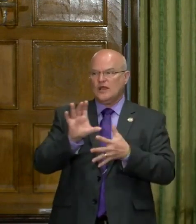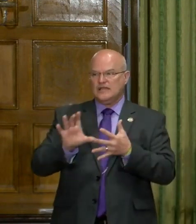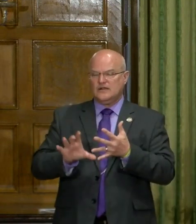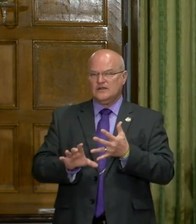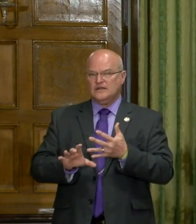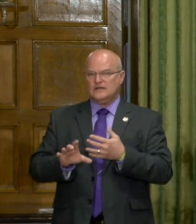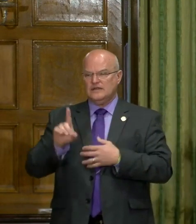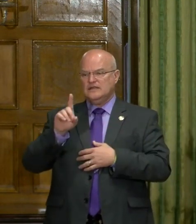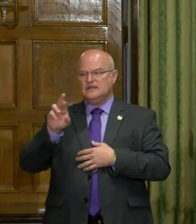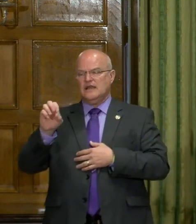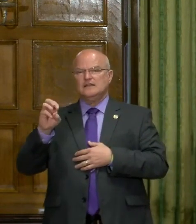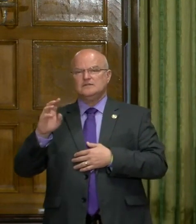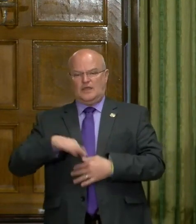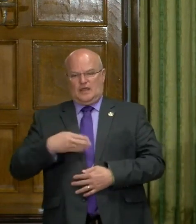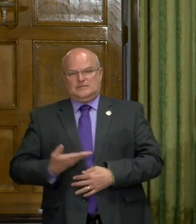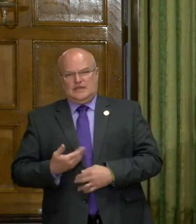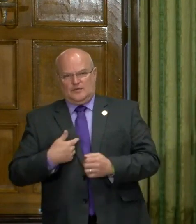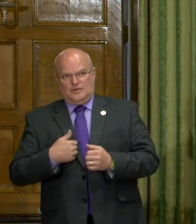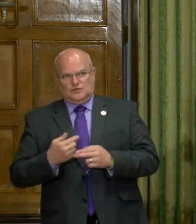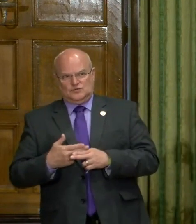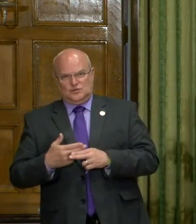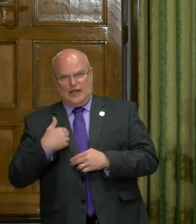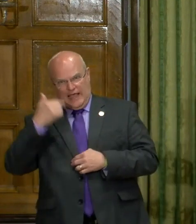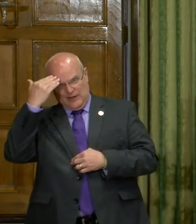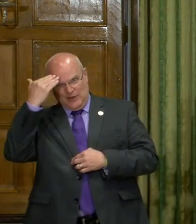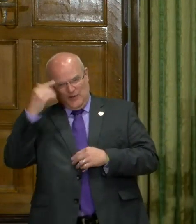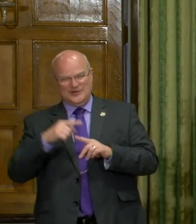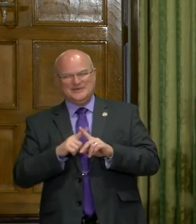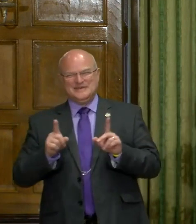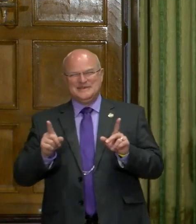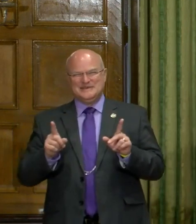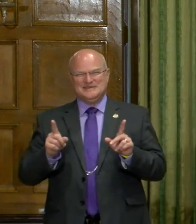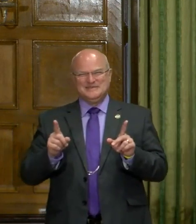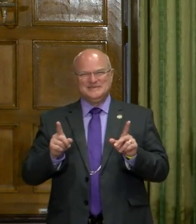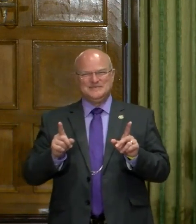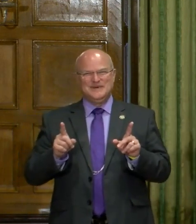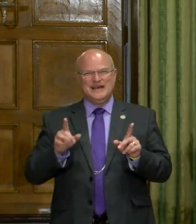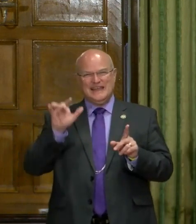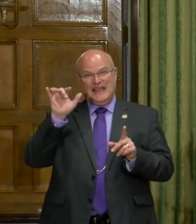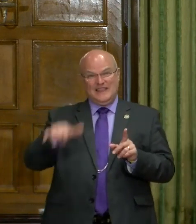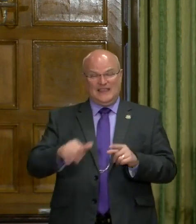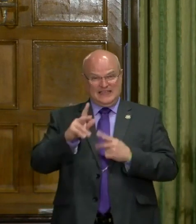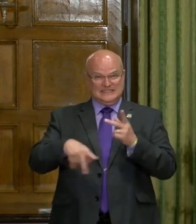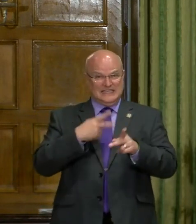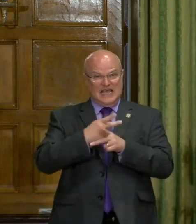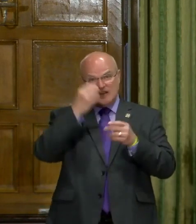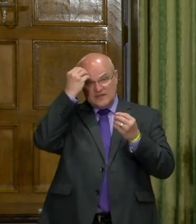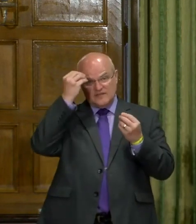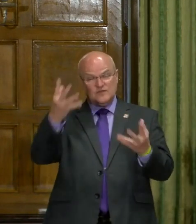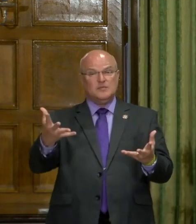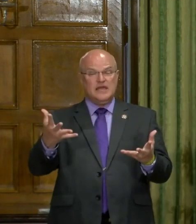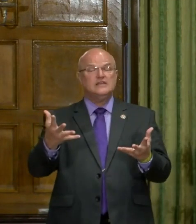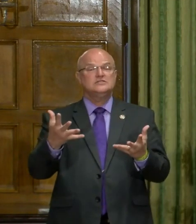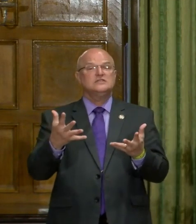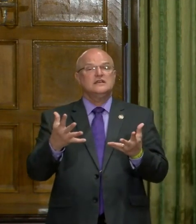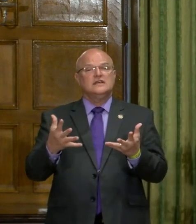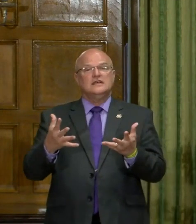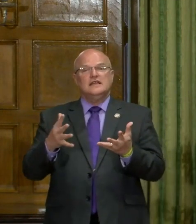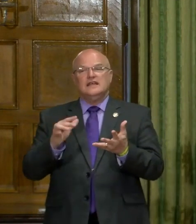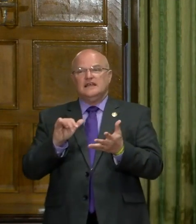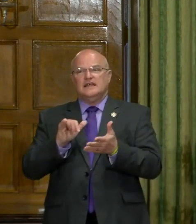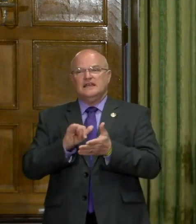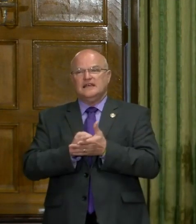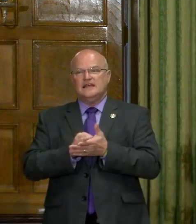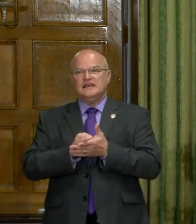Dr. Smith's gonna get upset with me here real soon, I know. But, uh, but, you know, that's the kind of information that, uh,